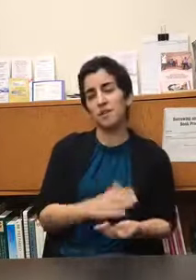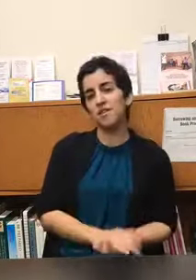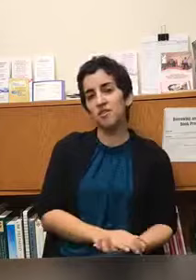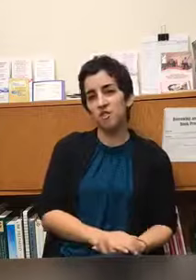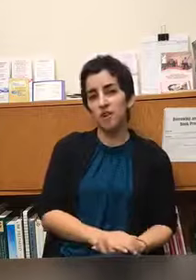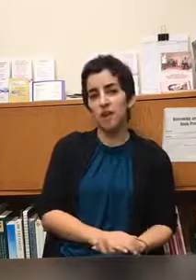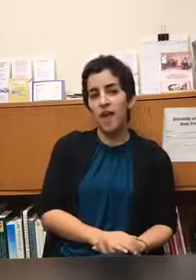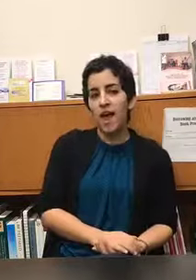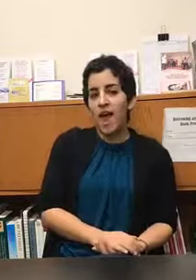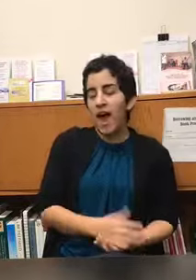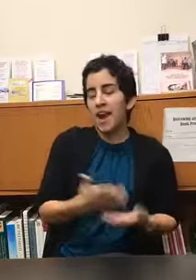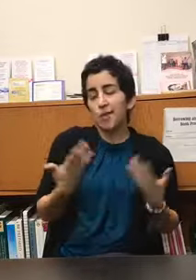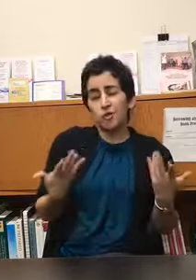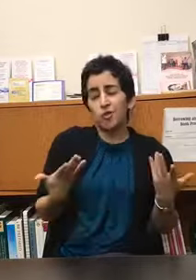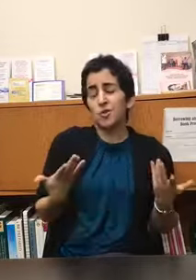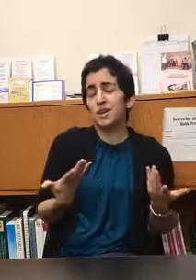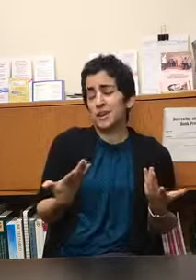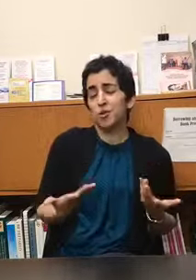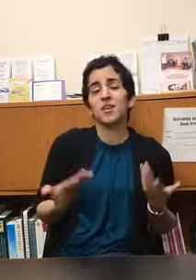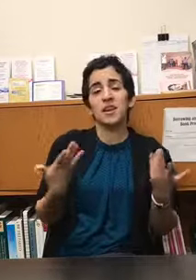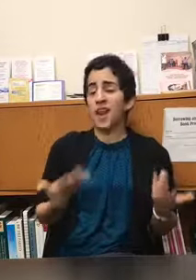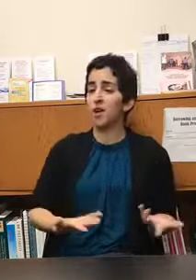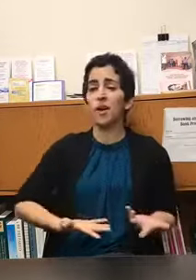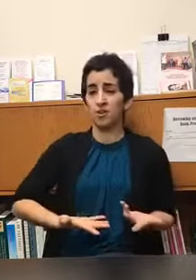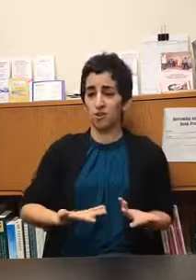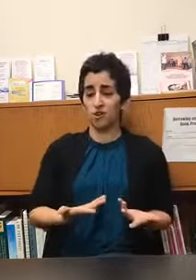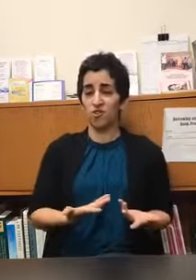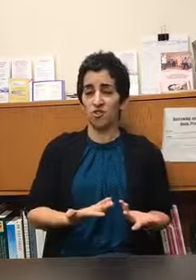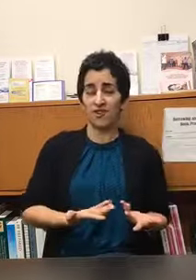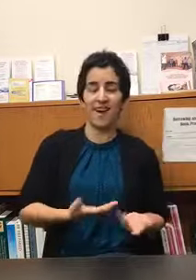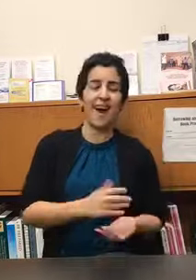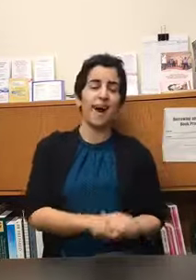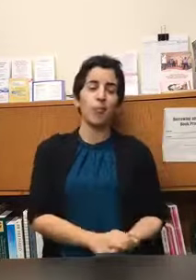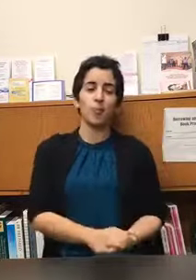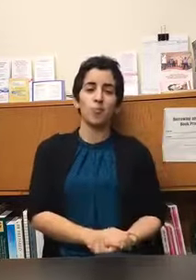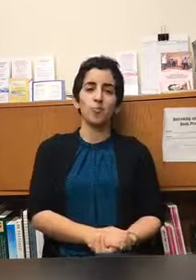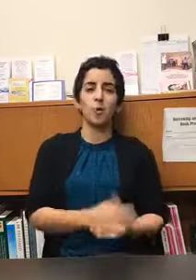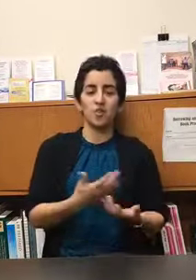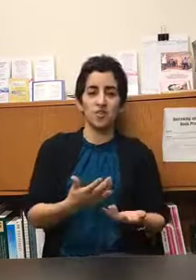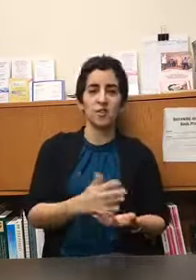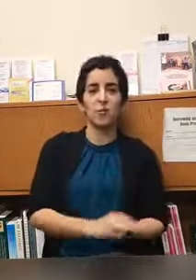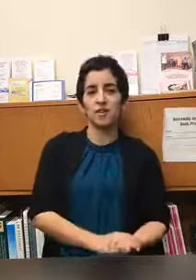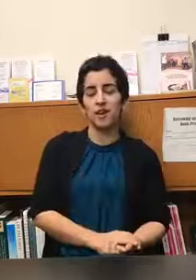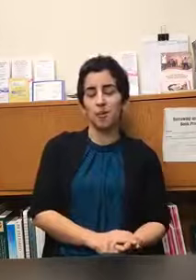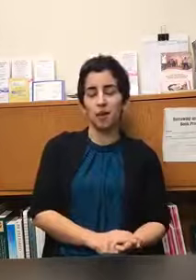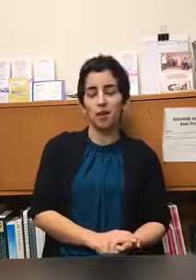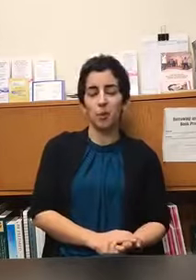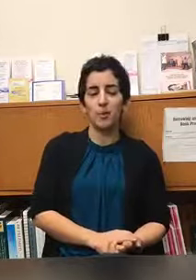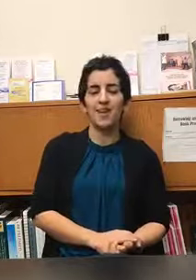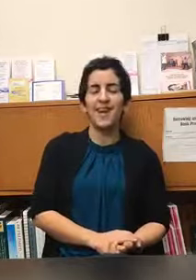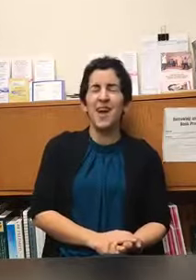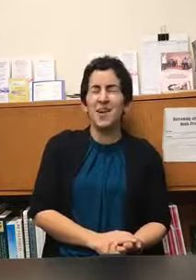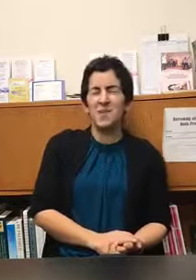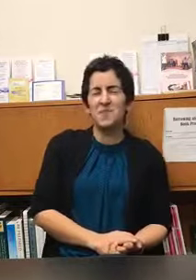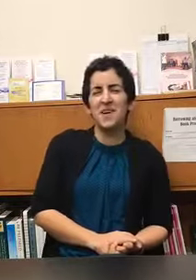decision and I was doing literally an AOL search um which is somewhat dating me a little bit but